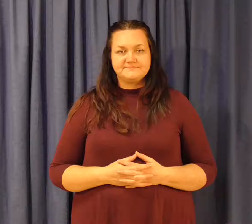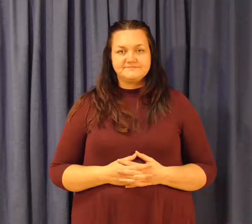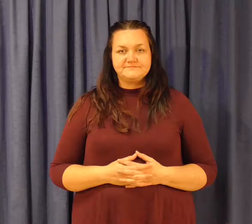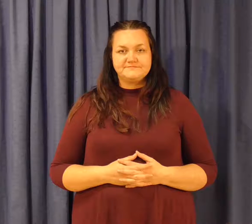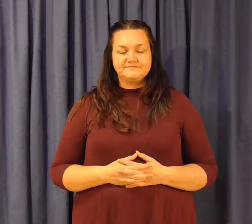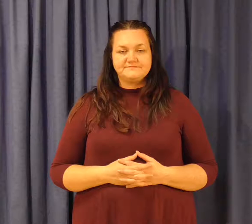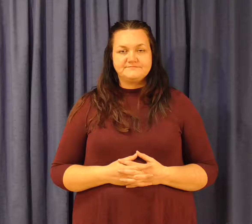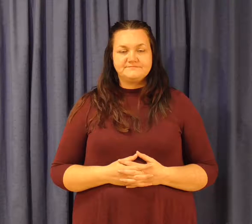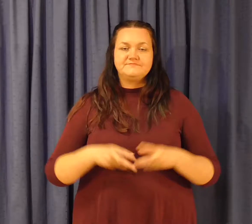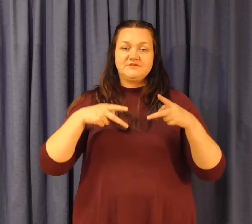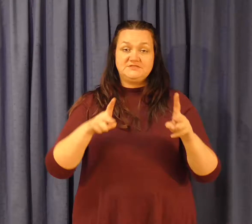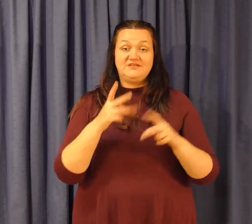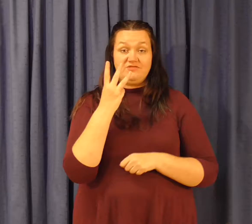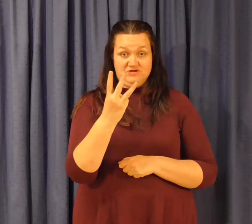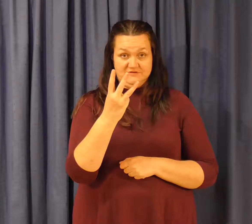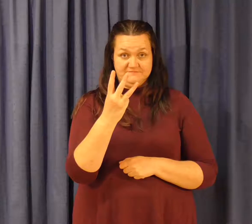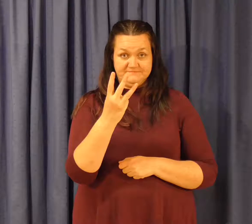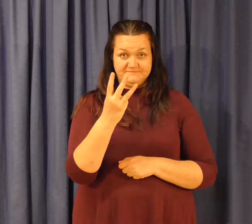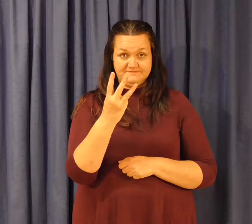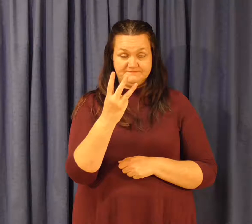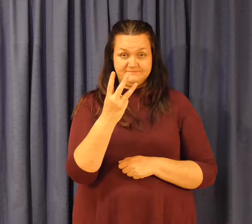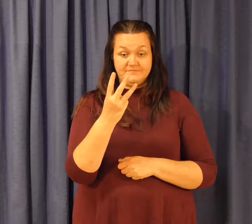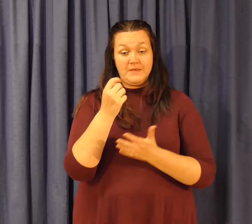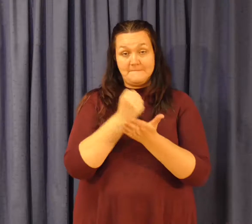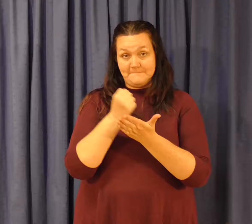Scene 3. Bank slash office.